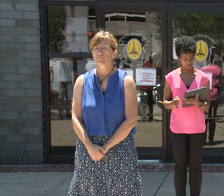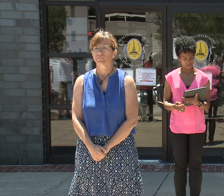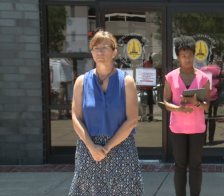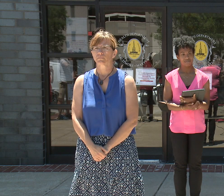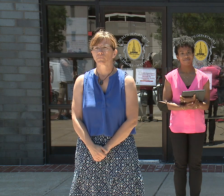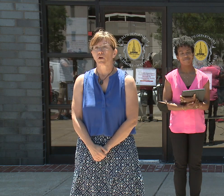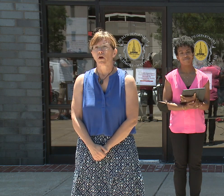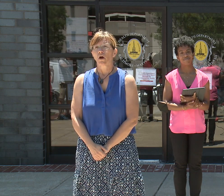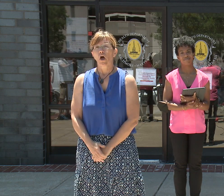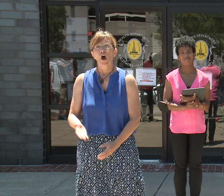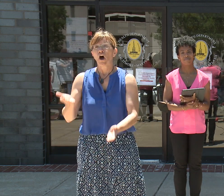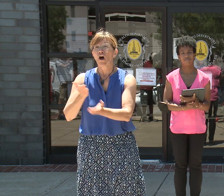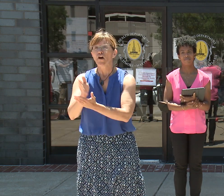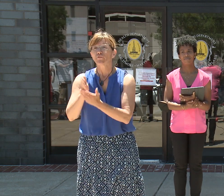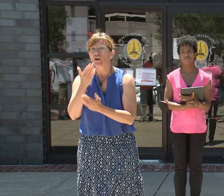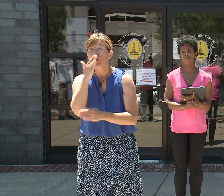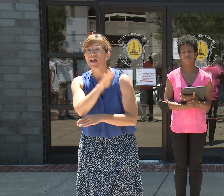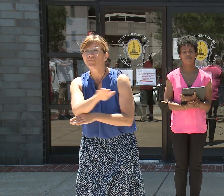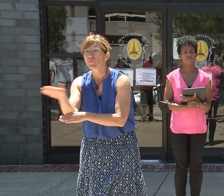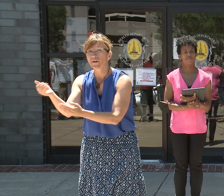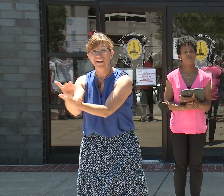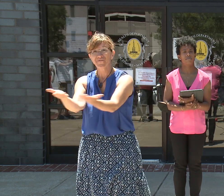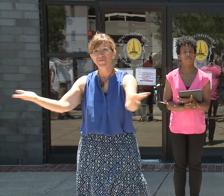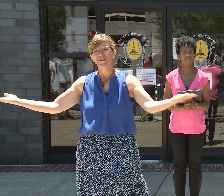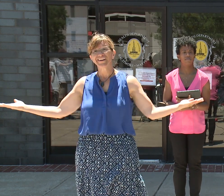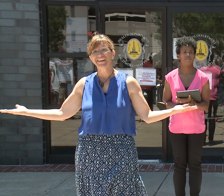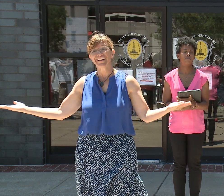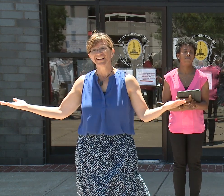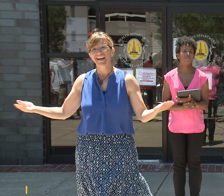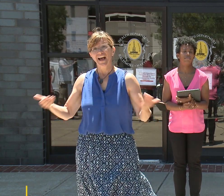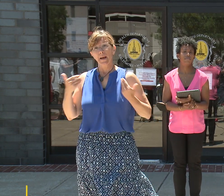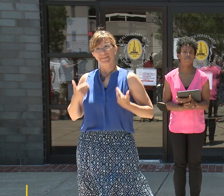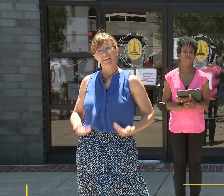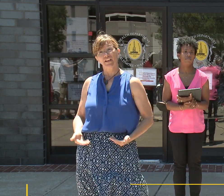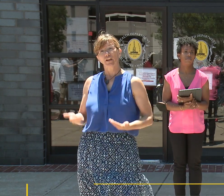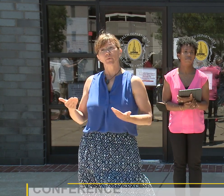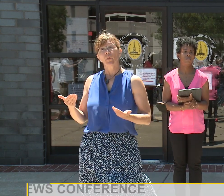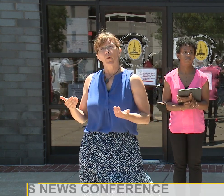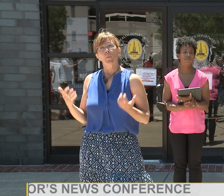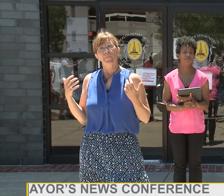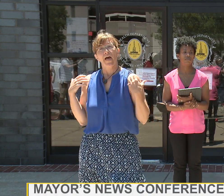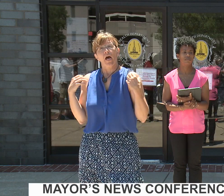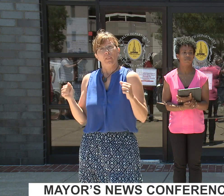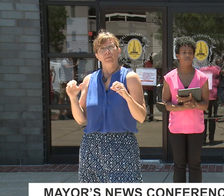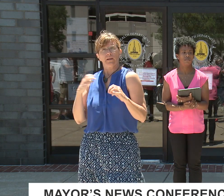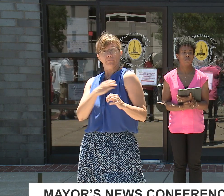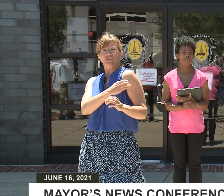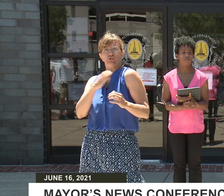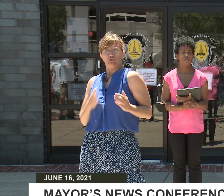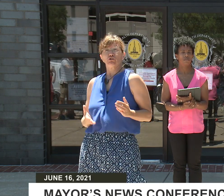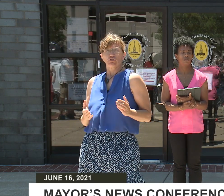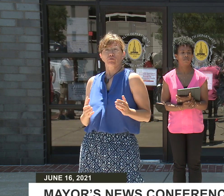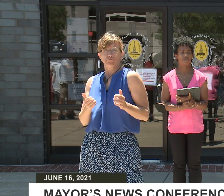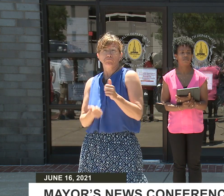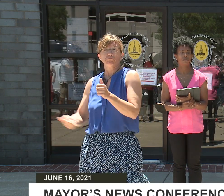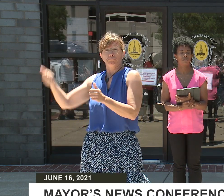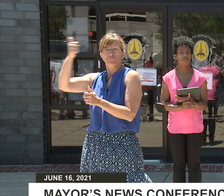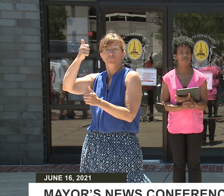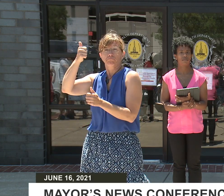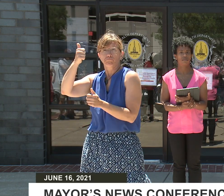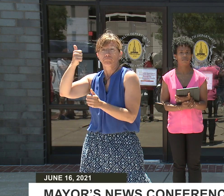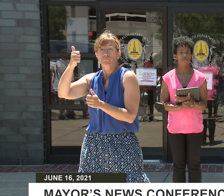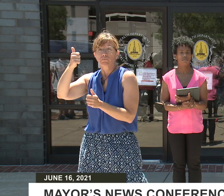All right, good afternoon everyone. I'm here today with our Health Commissioner, Dr. DeRaza, and our Police